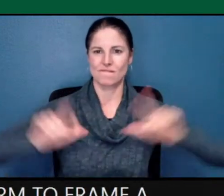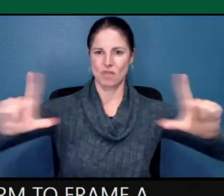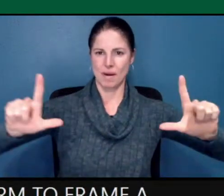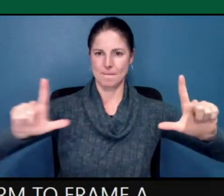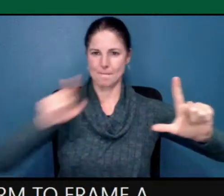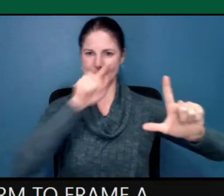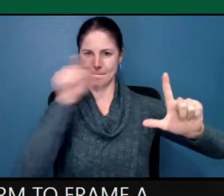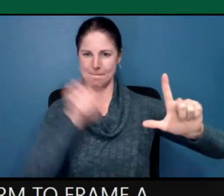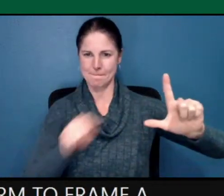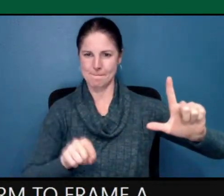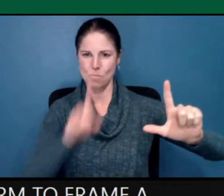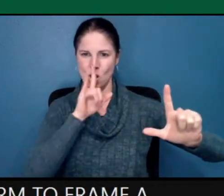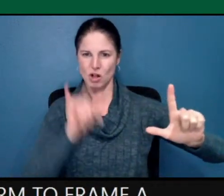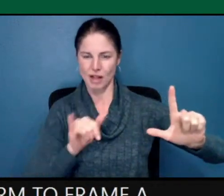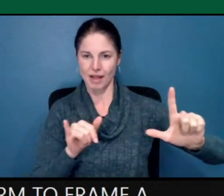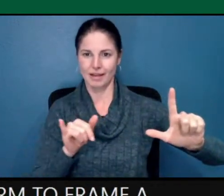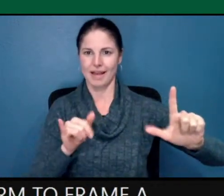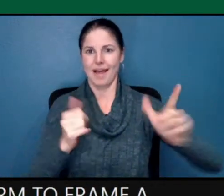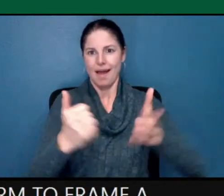help us achieve this goal.